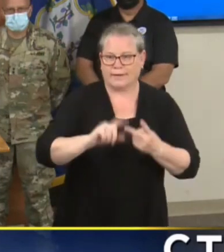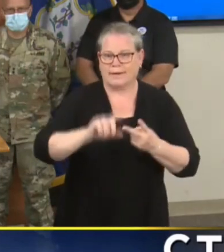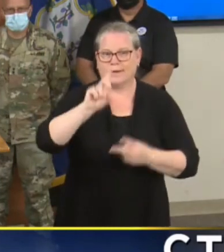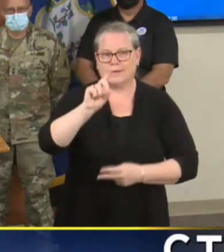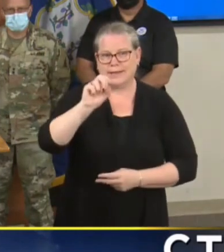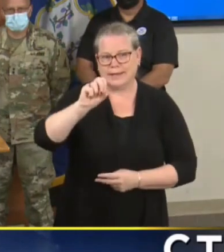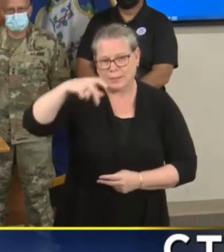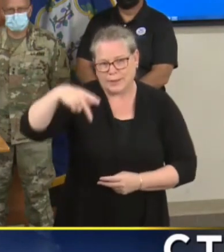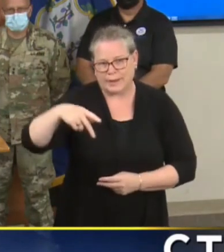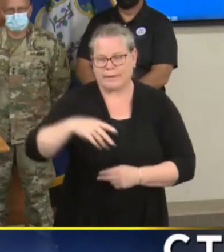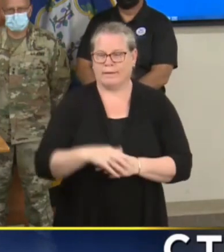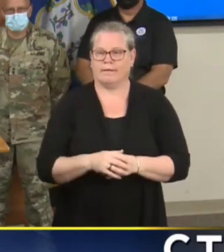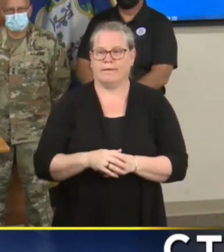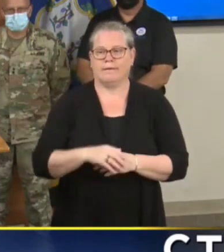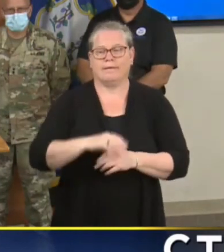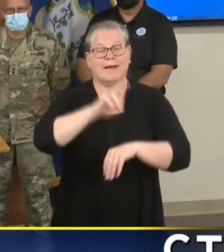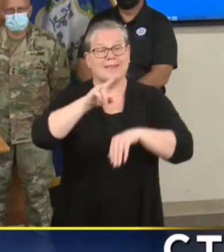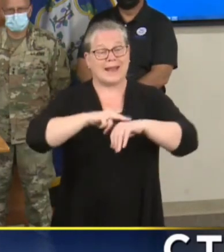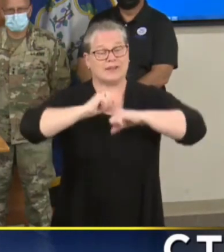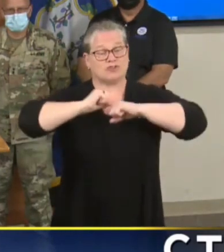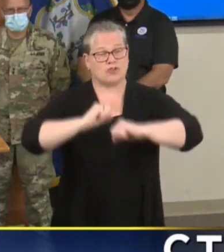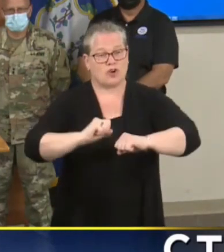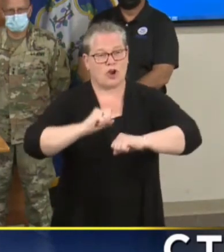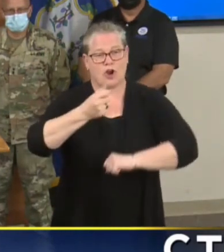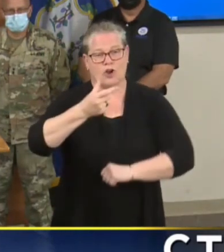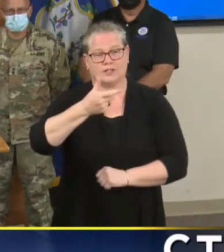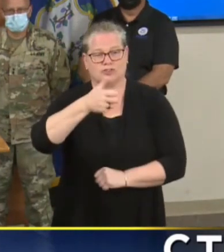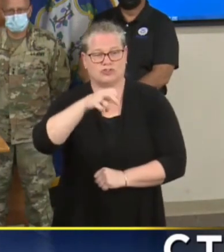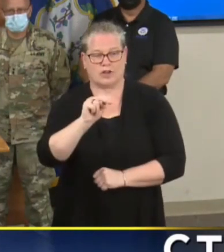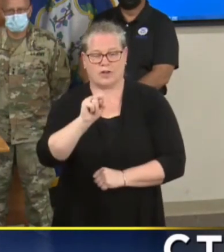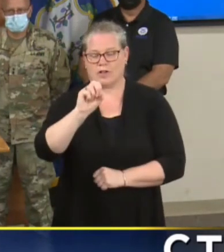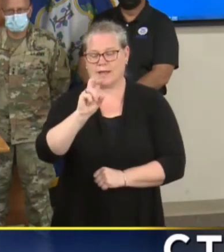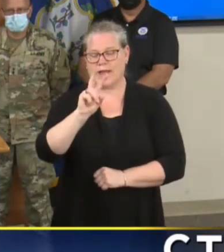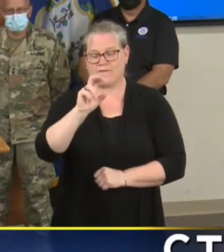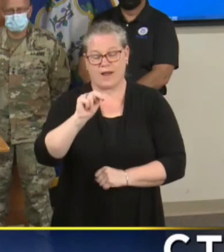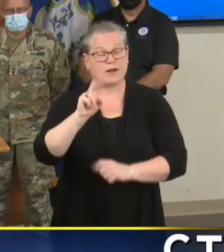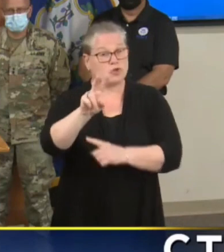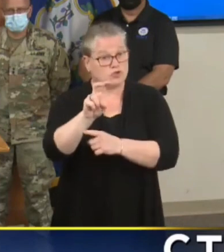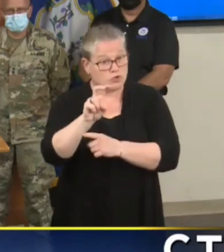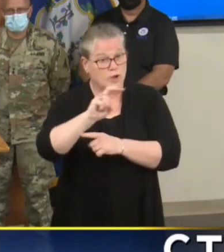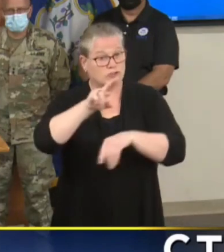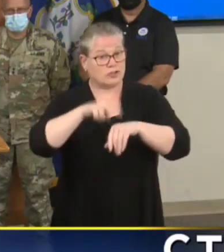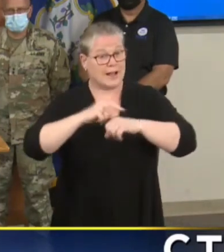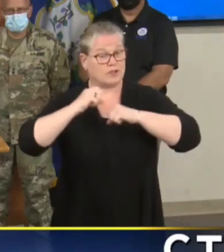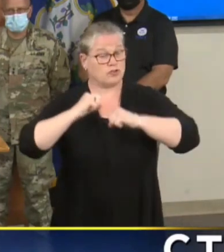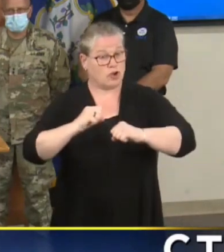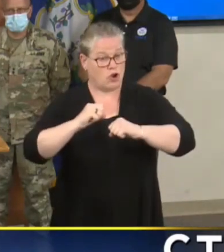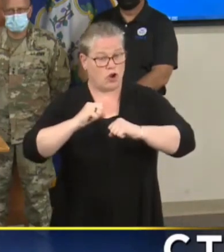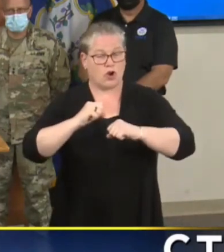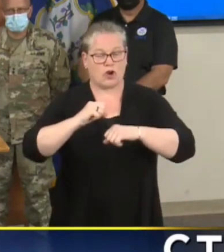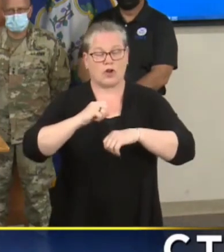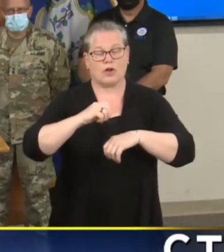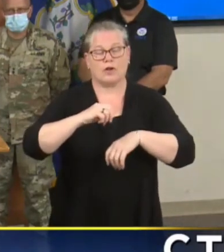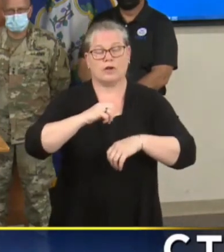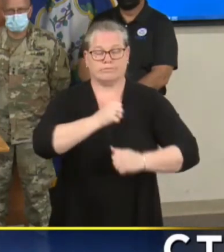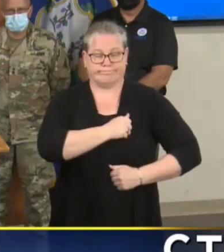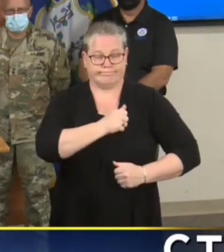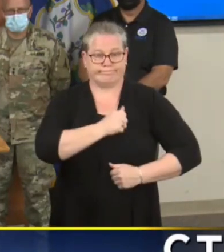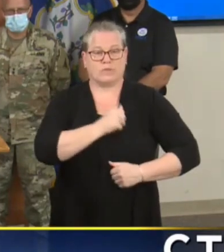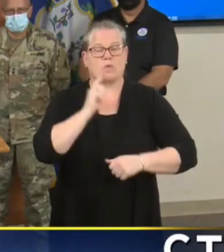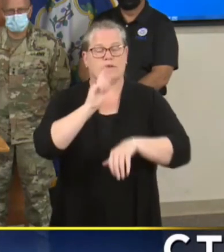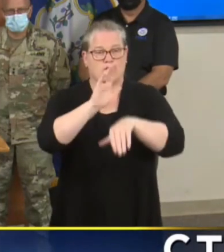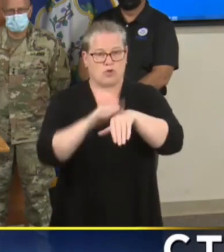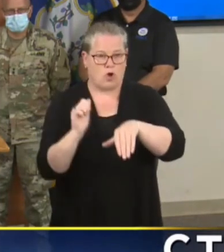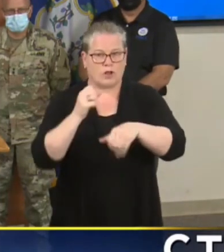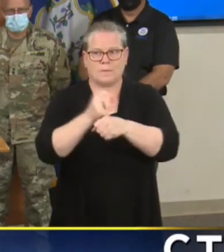Yvonne representing the guard. We've got 200 guard who have been activated doing everything we can to make sure the lines of communication